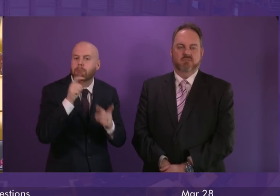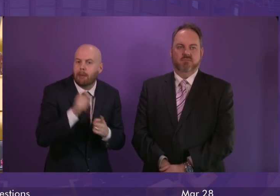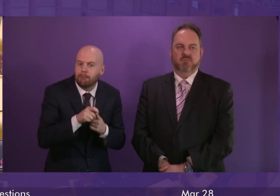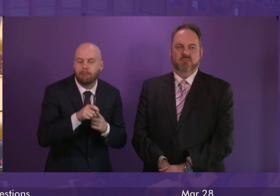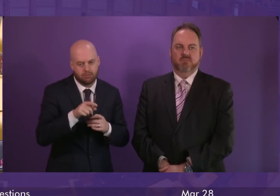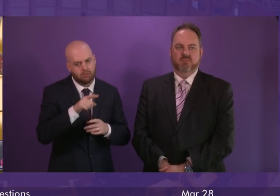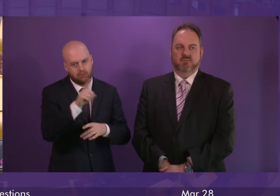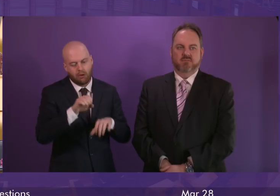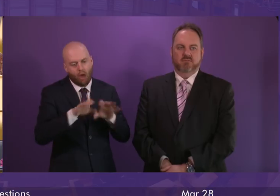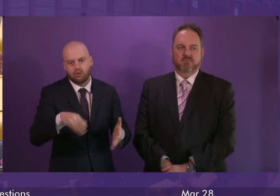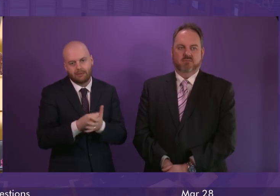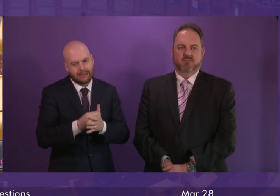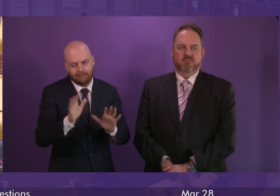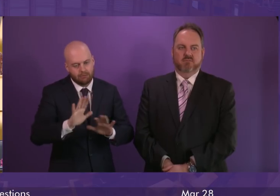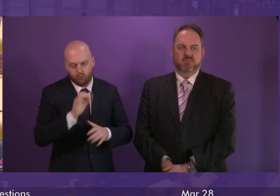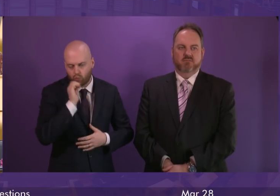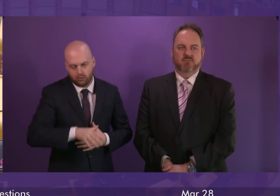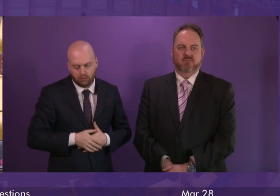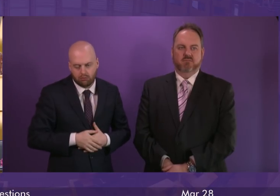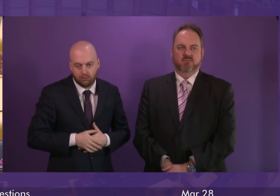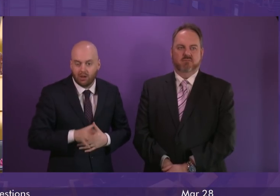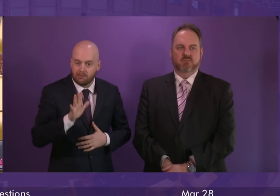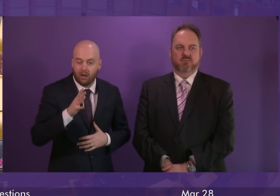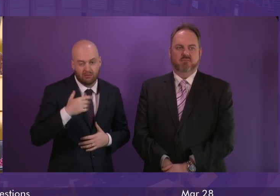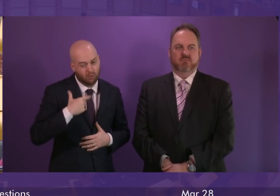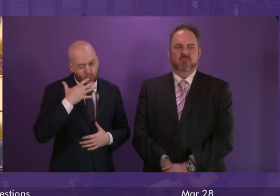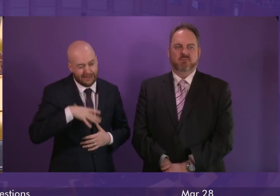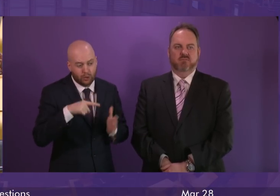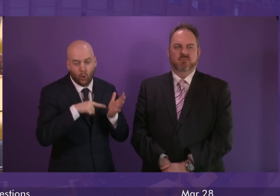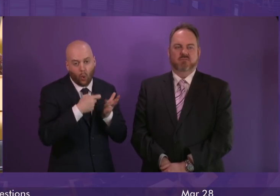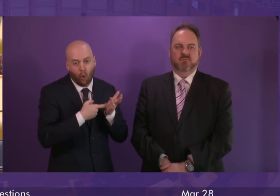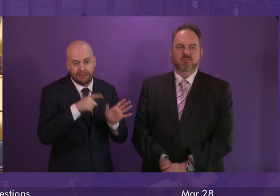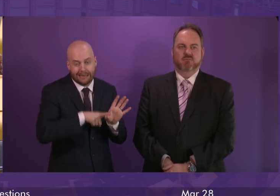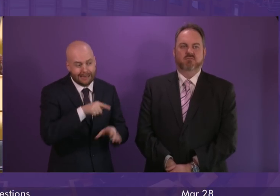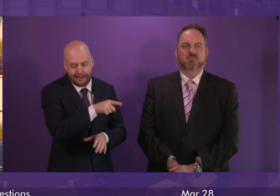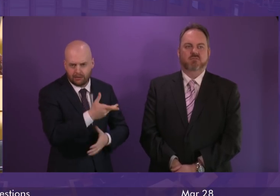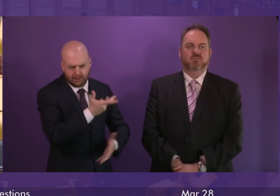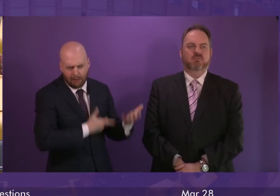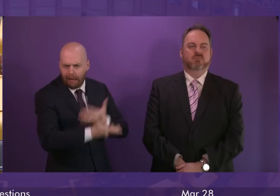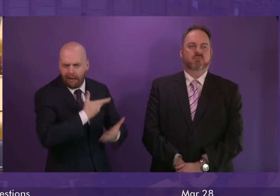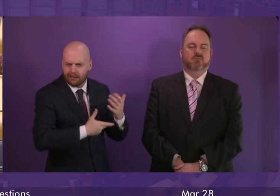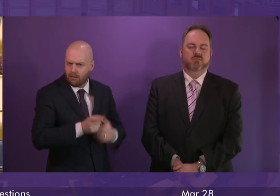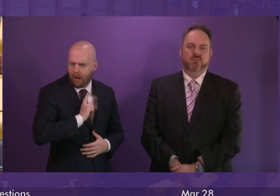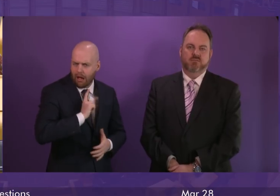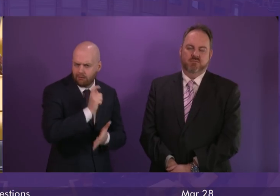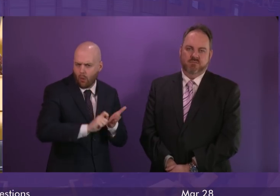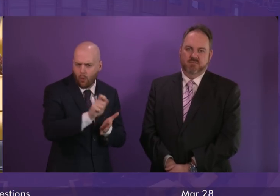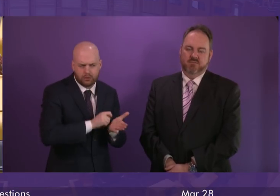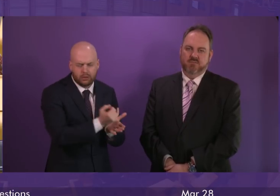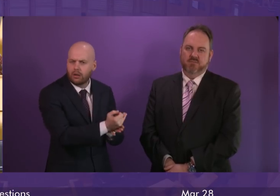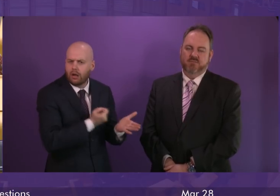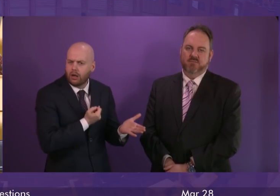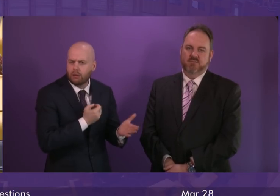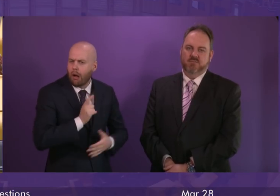I think, really do need to explain why having backed, rightly backed calls to extend free personal care, that they not only voted against it in our